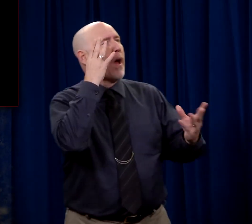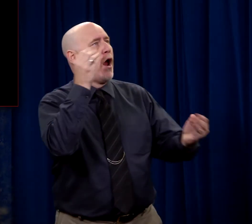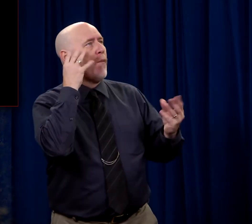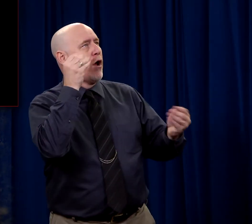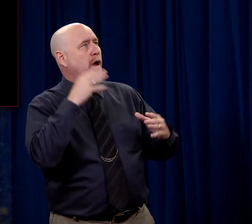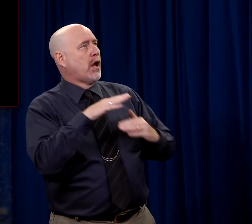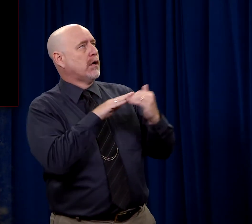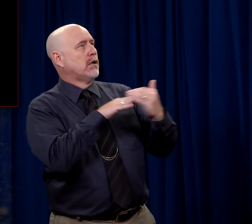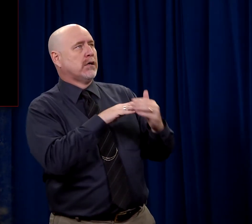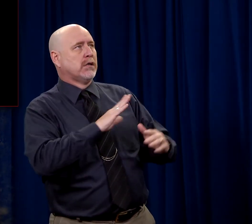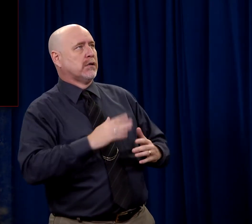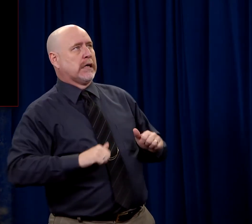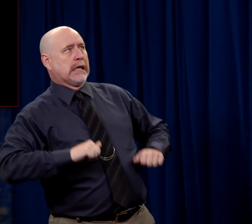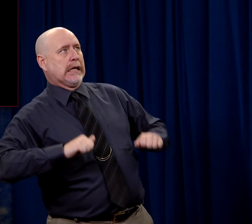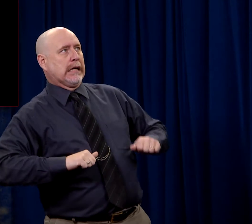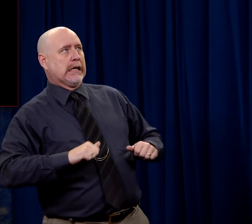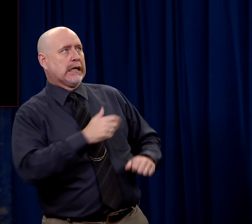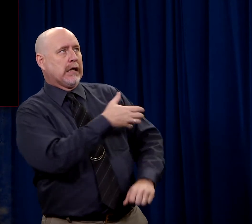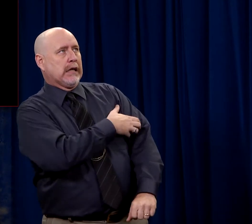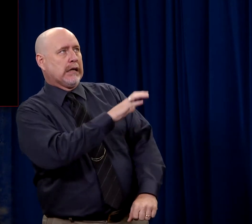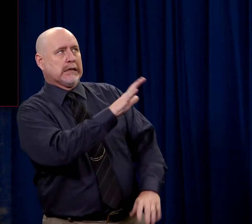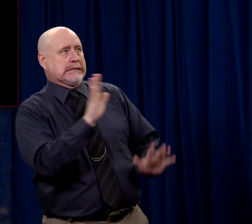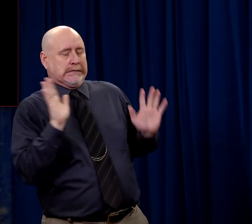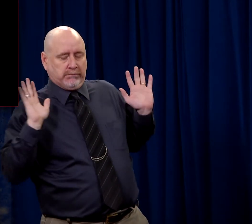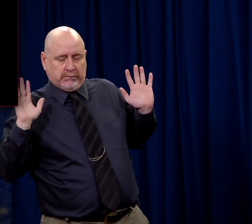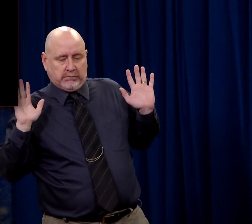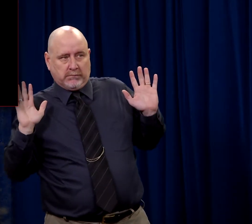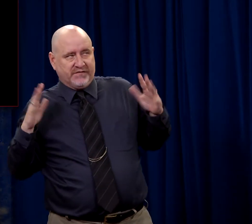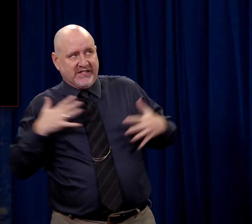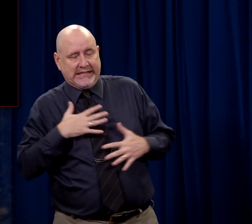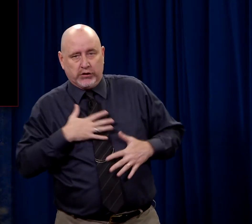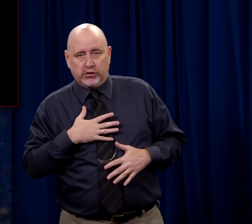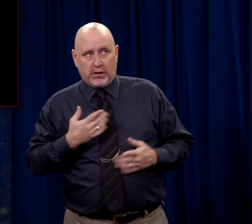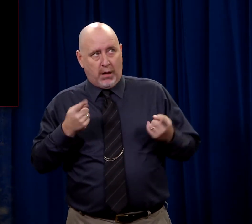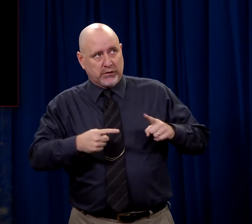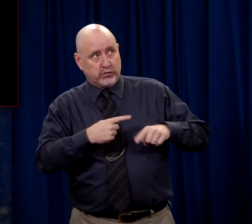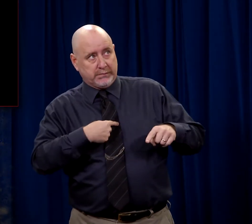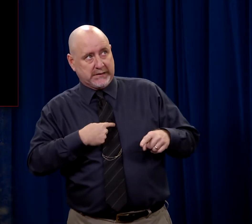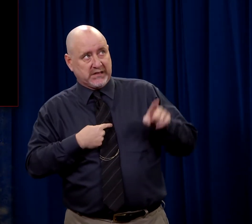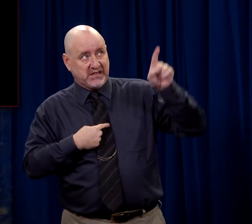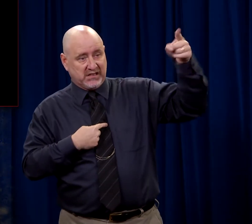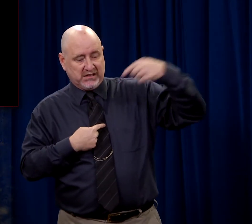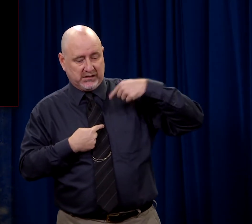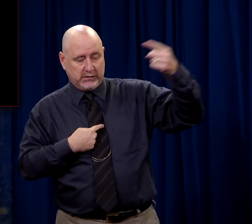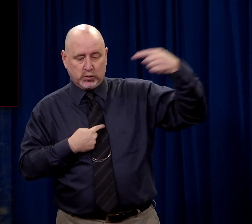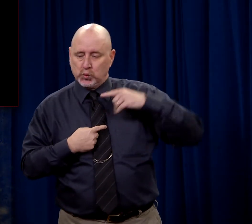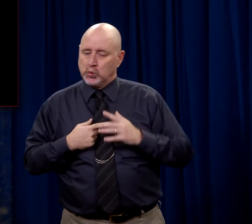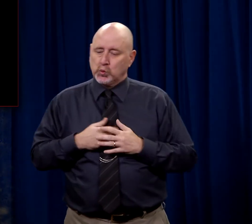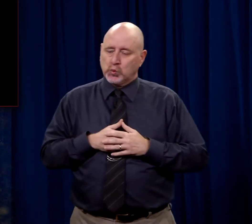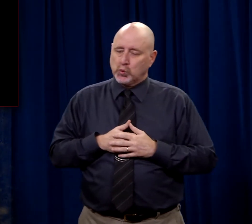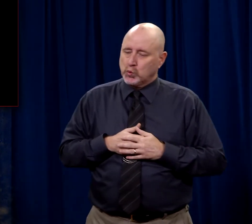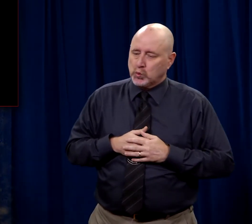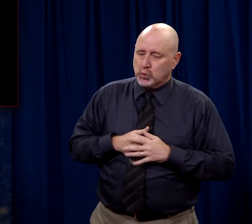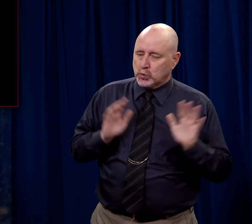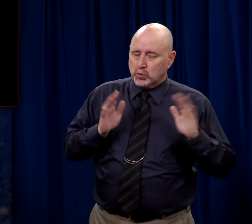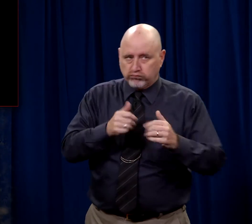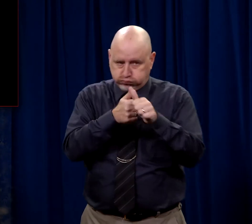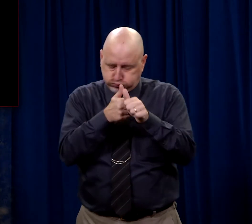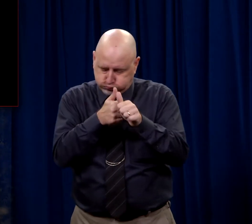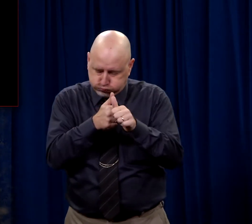quick to obey. They would never question the authority of the Romans out of utter fear that what they had seen happening to others might one day happen